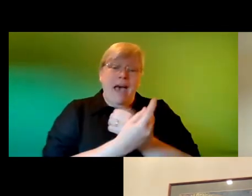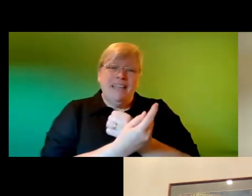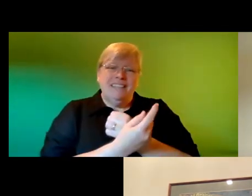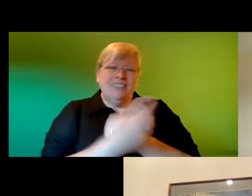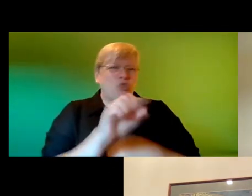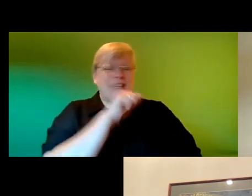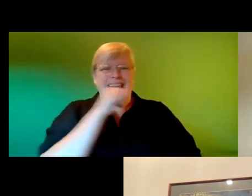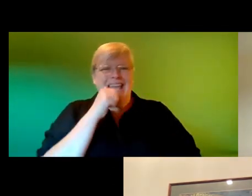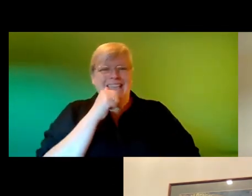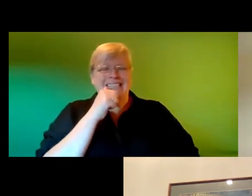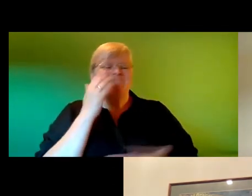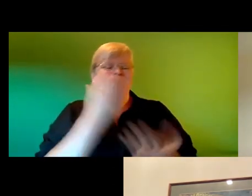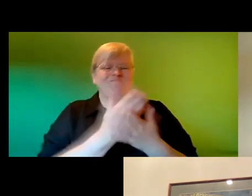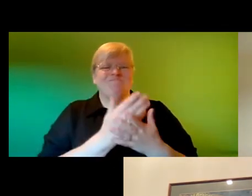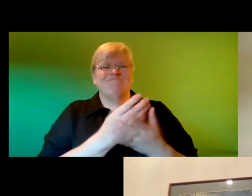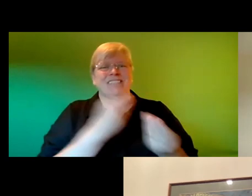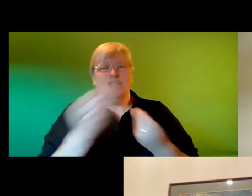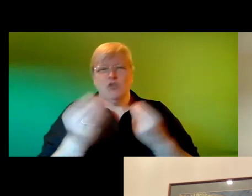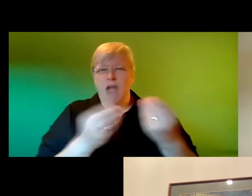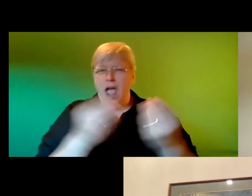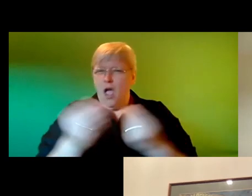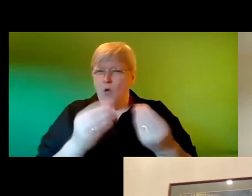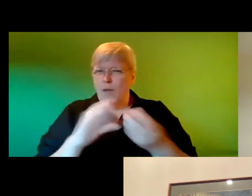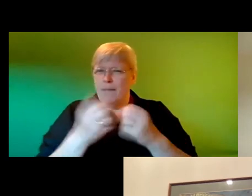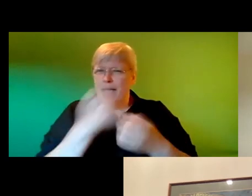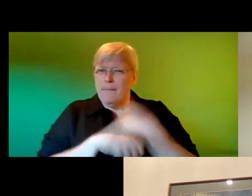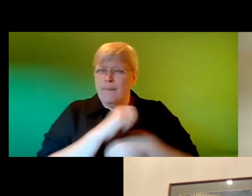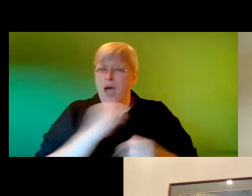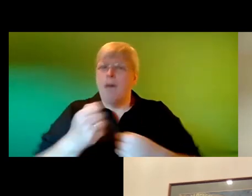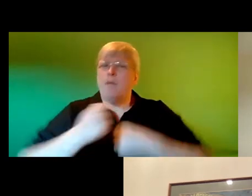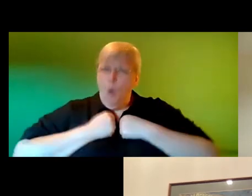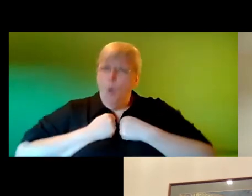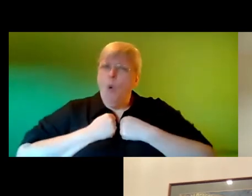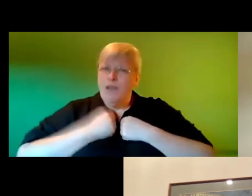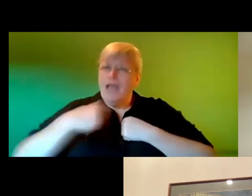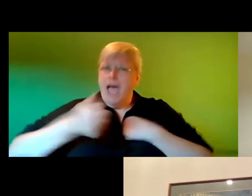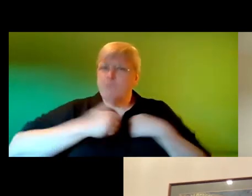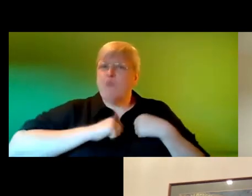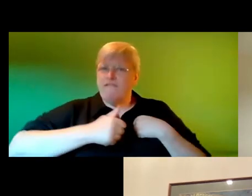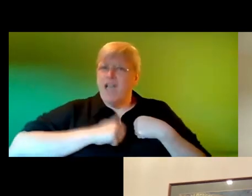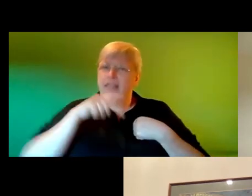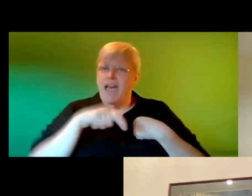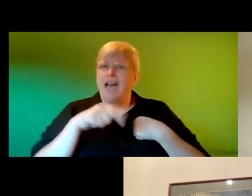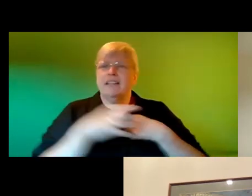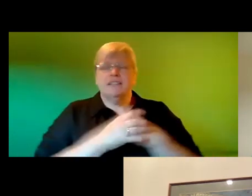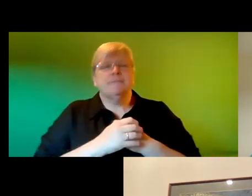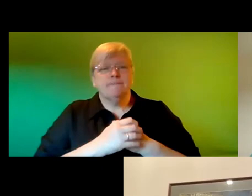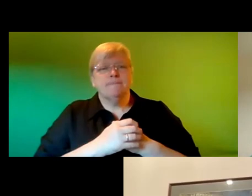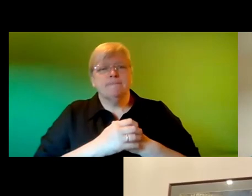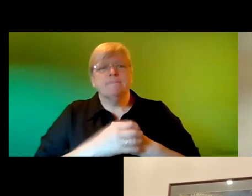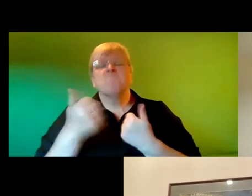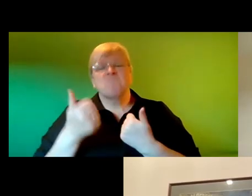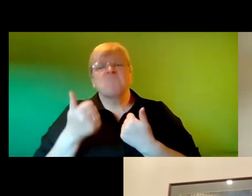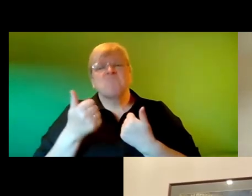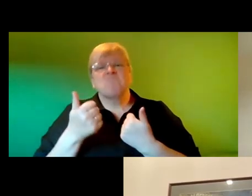rationalizing it and then just kind of making it your own that's what i prefer i think yeah so it's kind of like very experiential prose